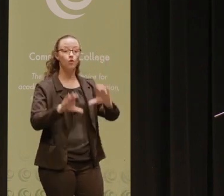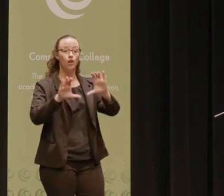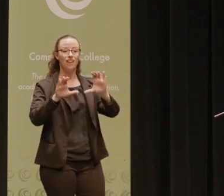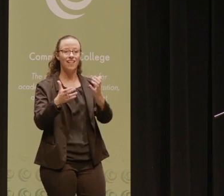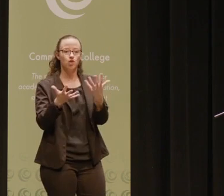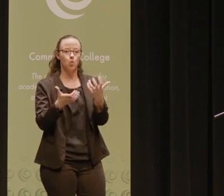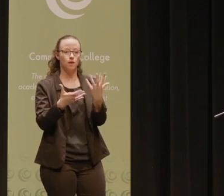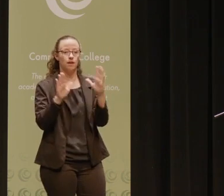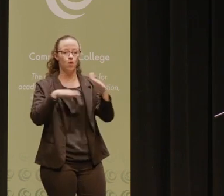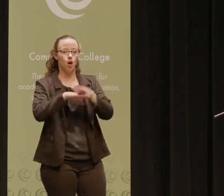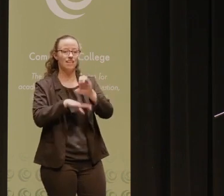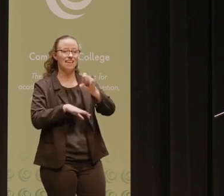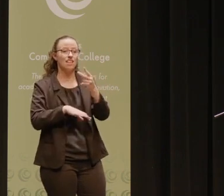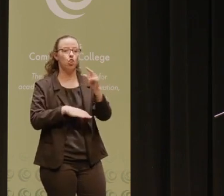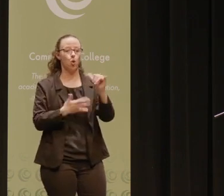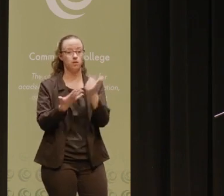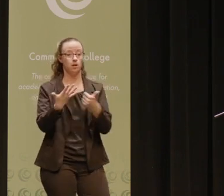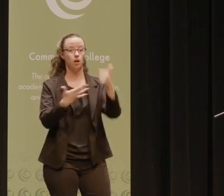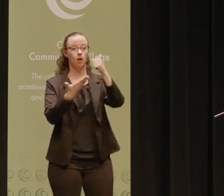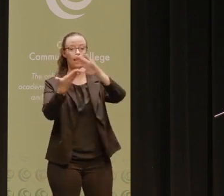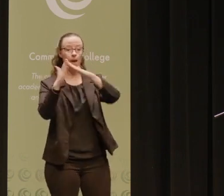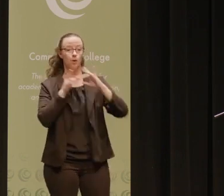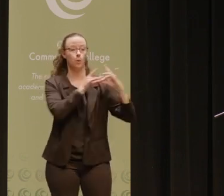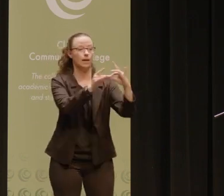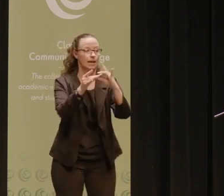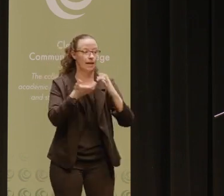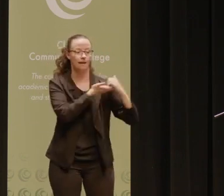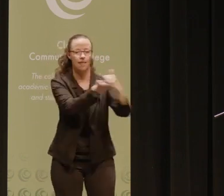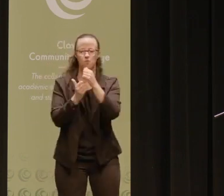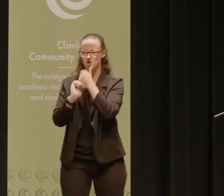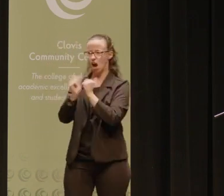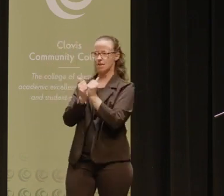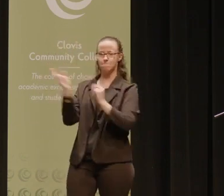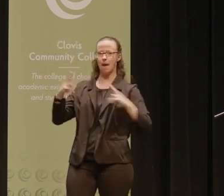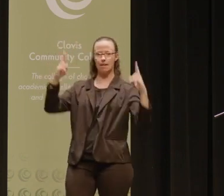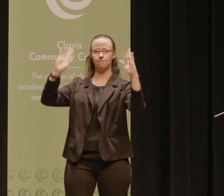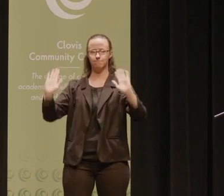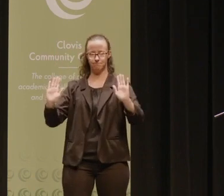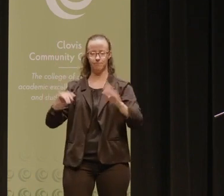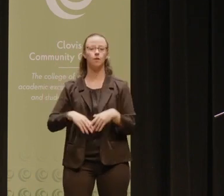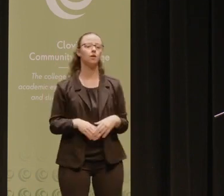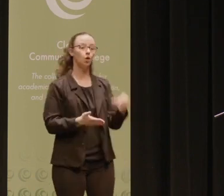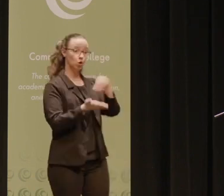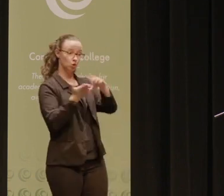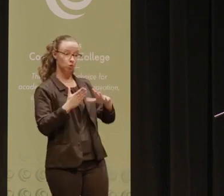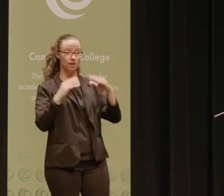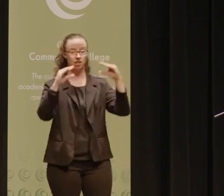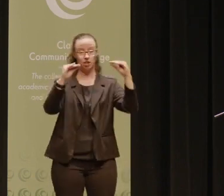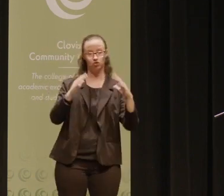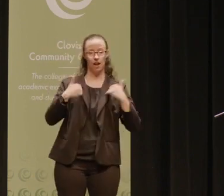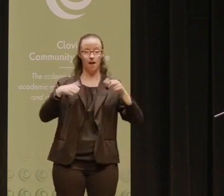in an ethos that prioritizes community and collaboration as opposed to competitiveness. Students and instructors have the